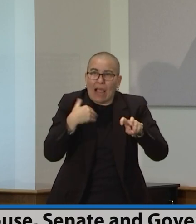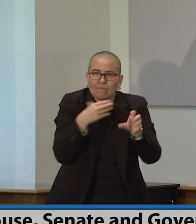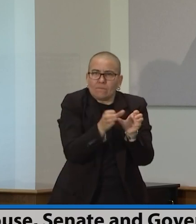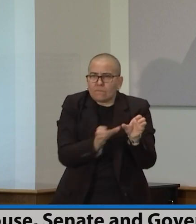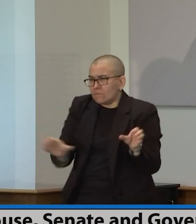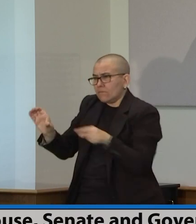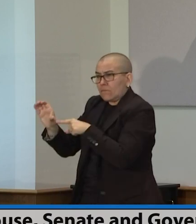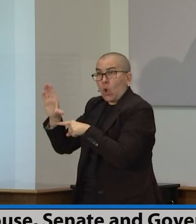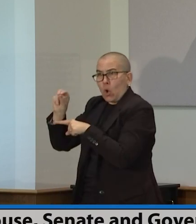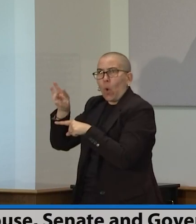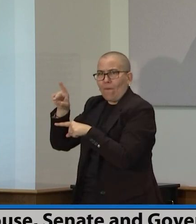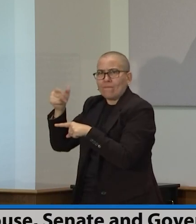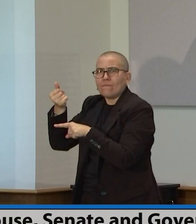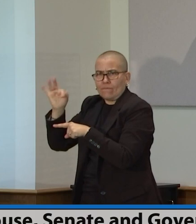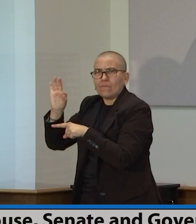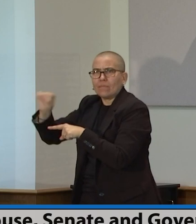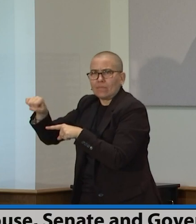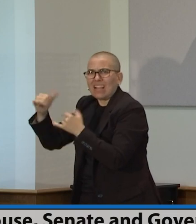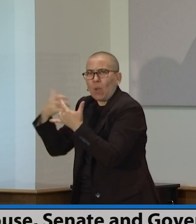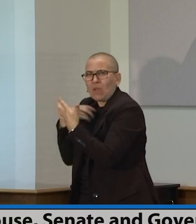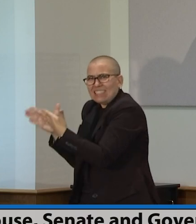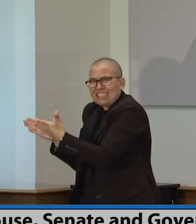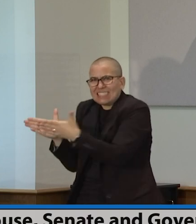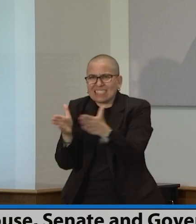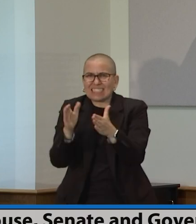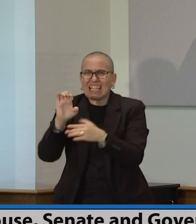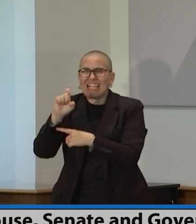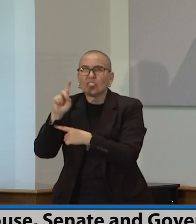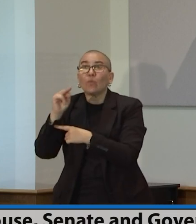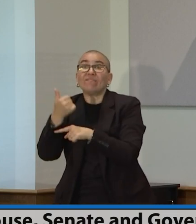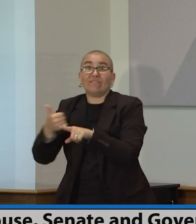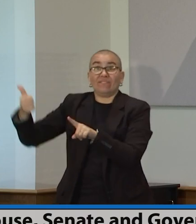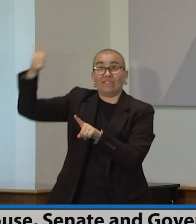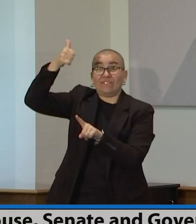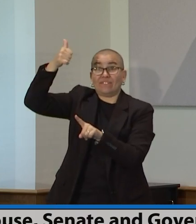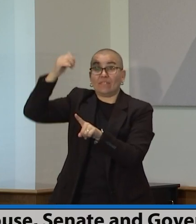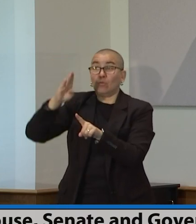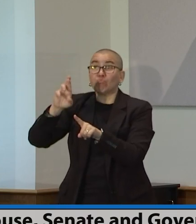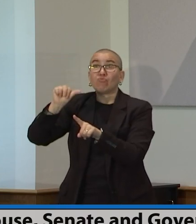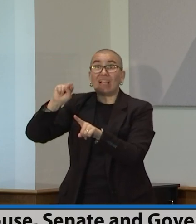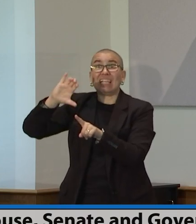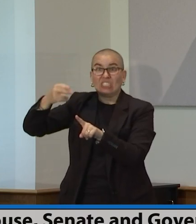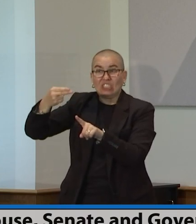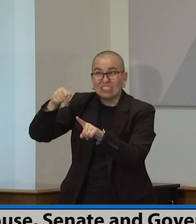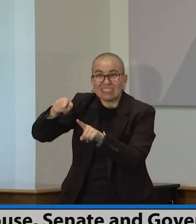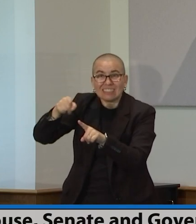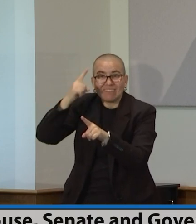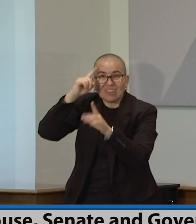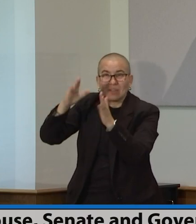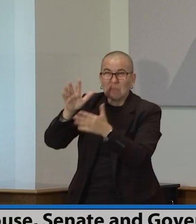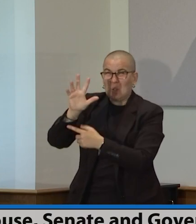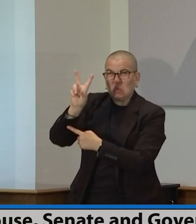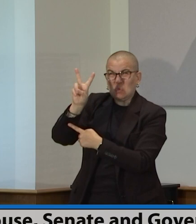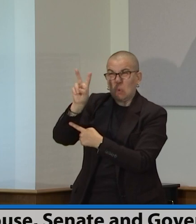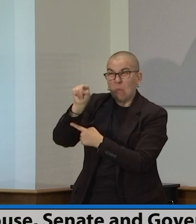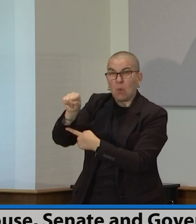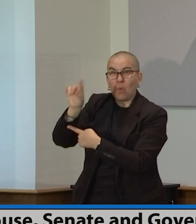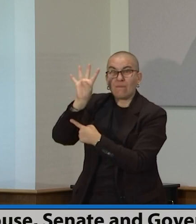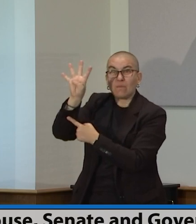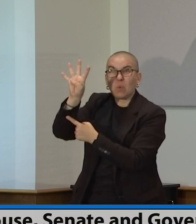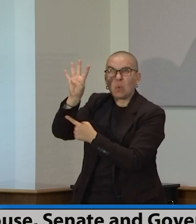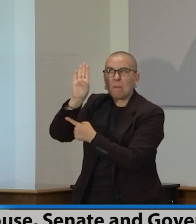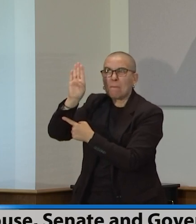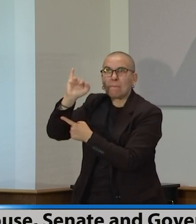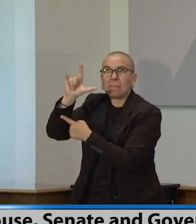branch, and the bulk of the money, roughly $2.4 billion, that was worked through the legislative process. Half of that was in this